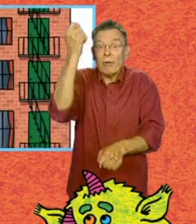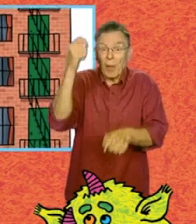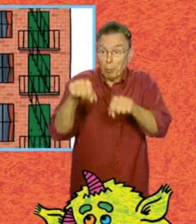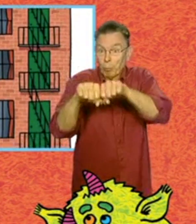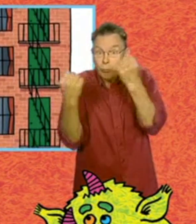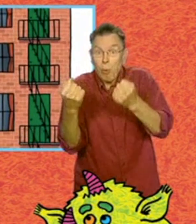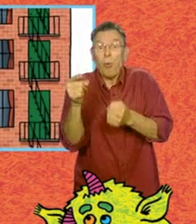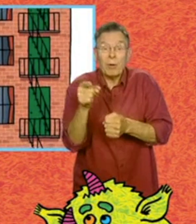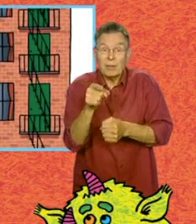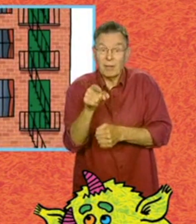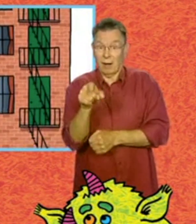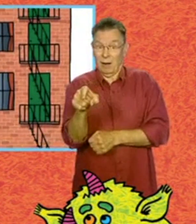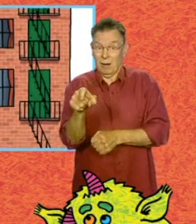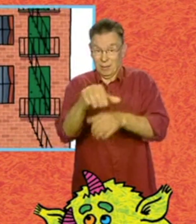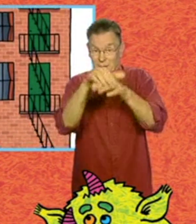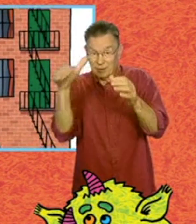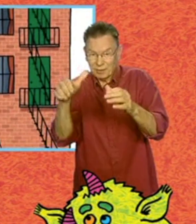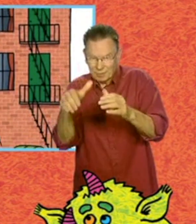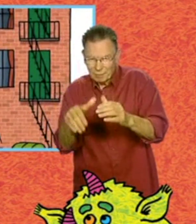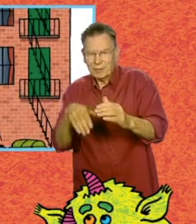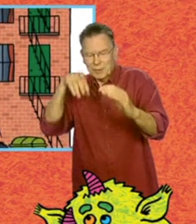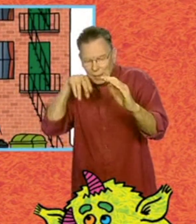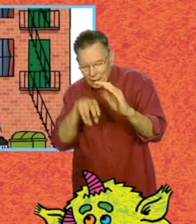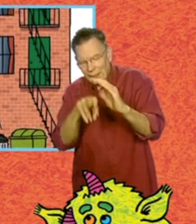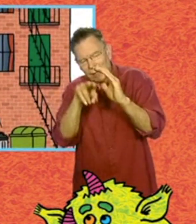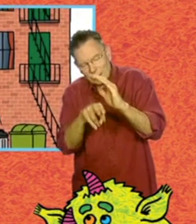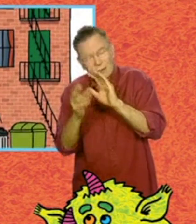finds a broken umbrella, and decides to sleep under that.